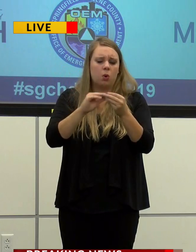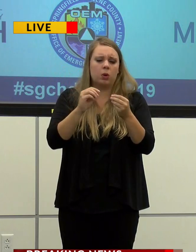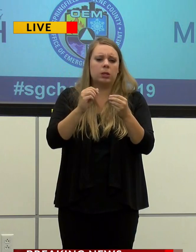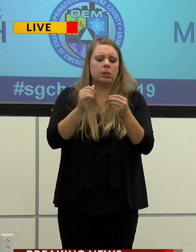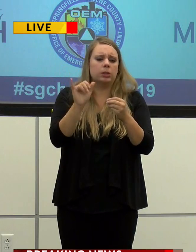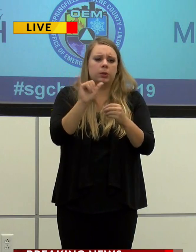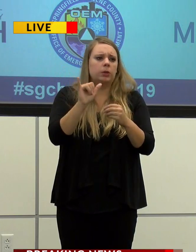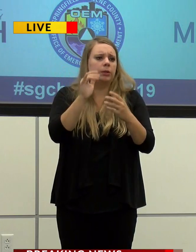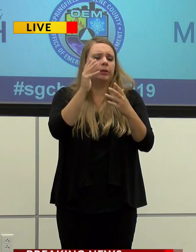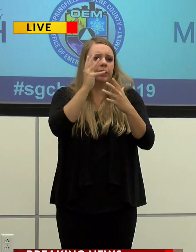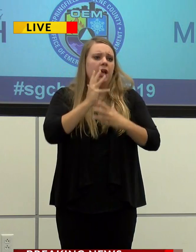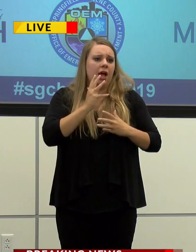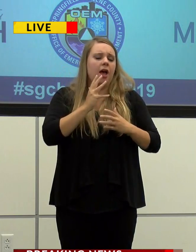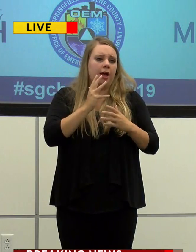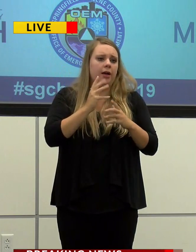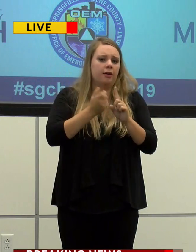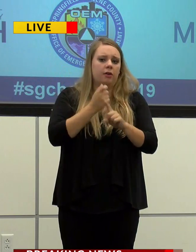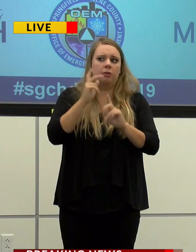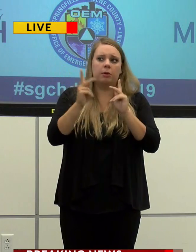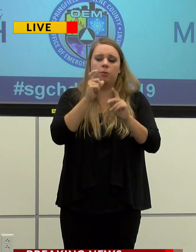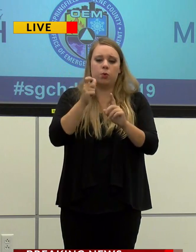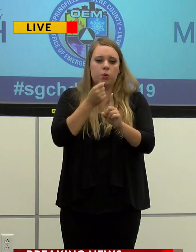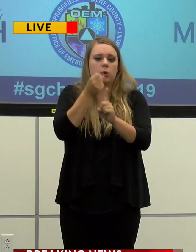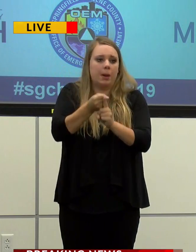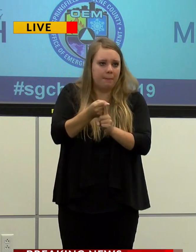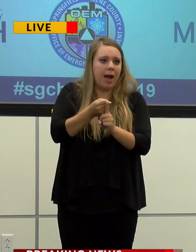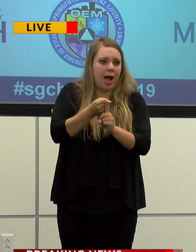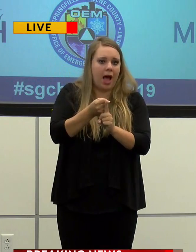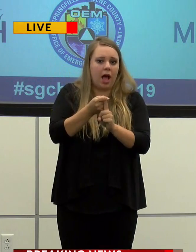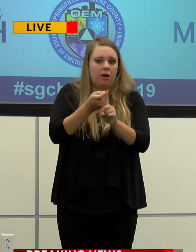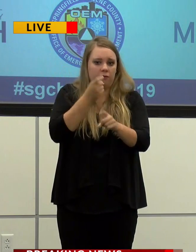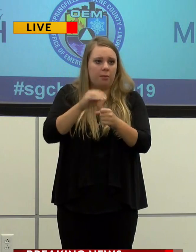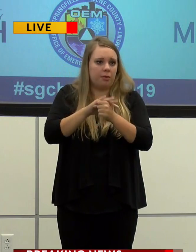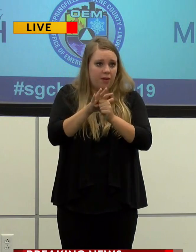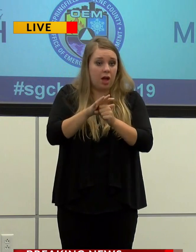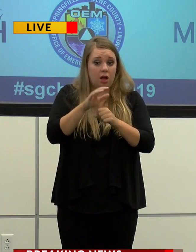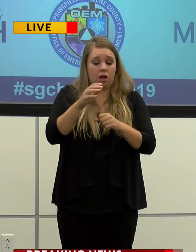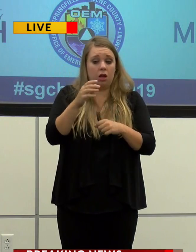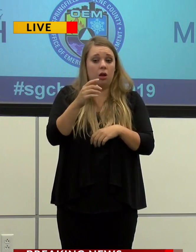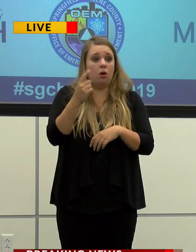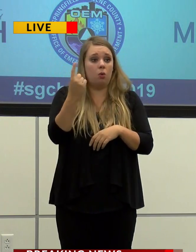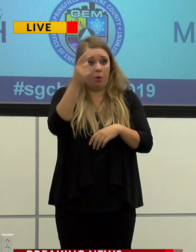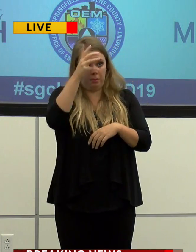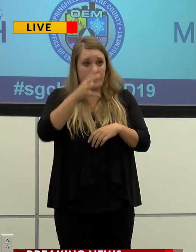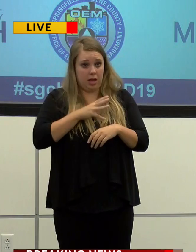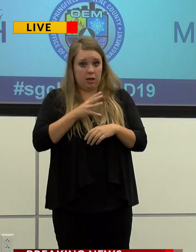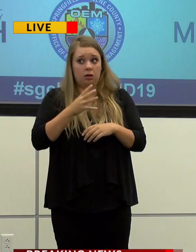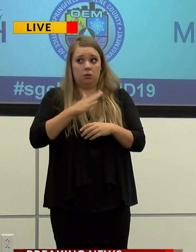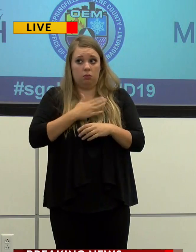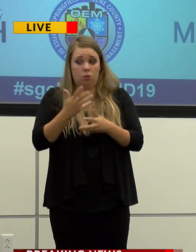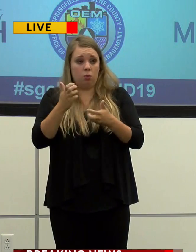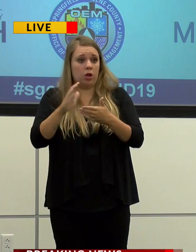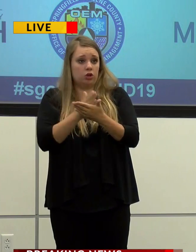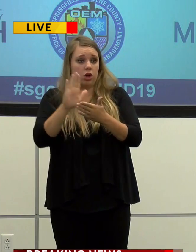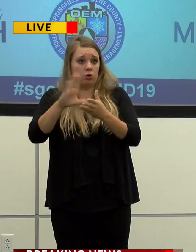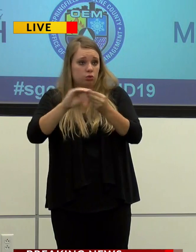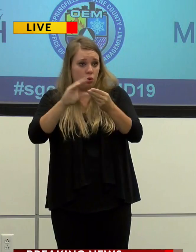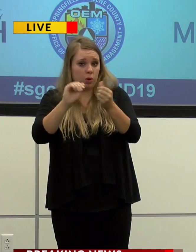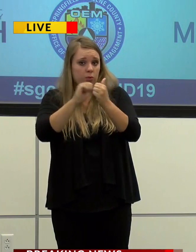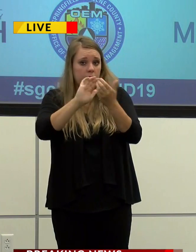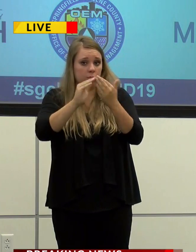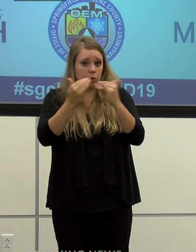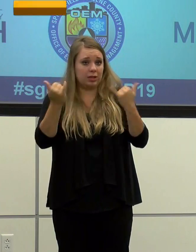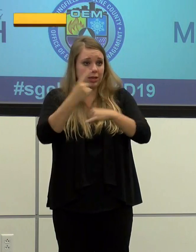have been directly affected by the virus. We have a gentleman who wants to share his story with the community today.